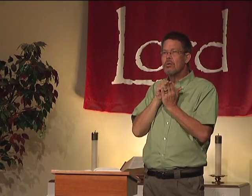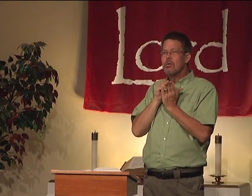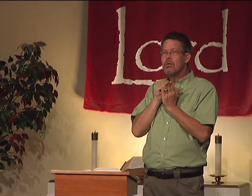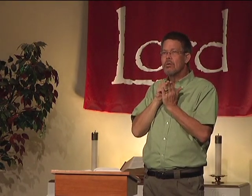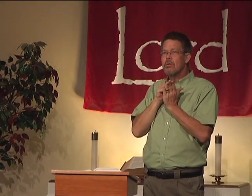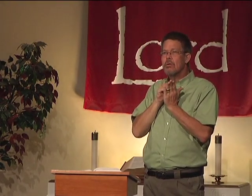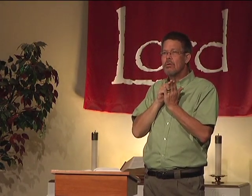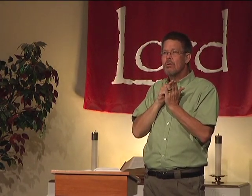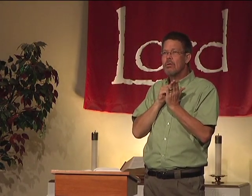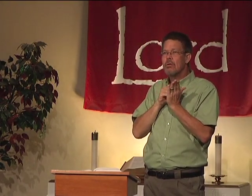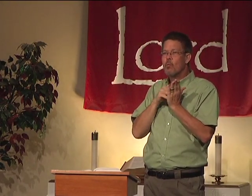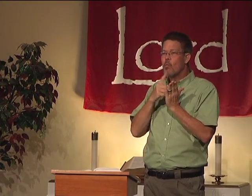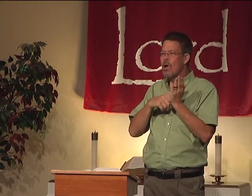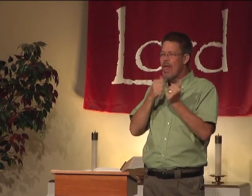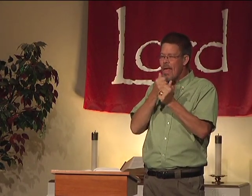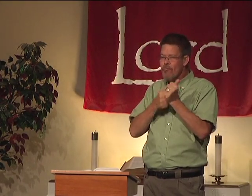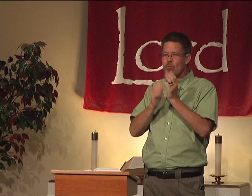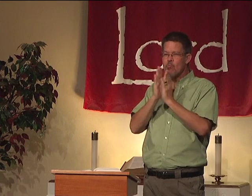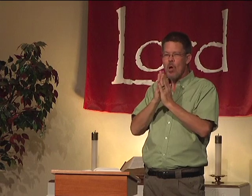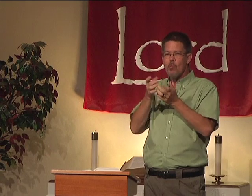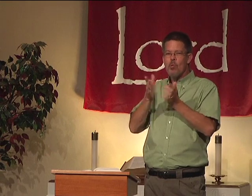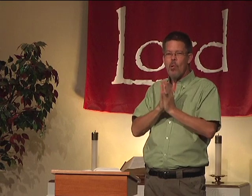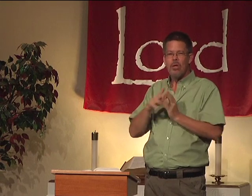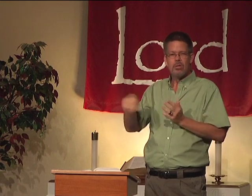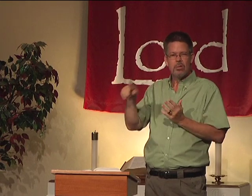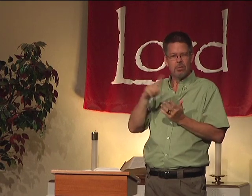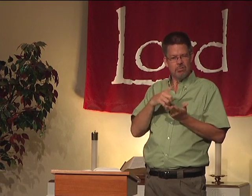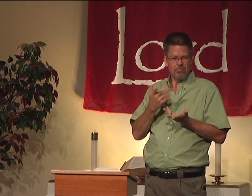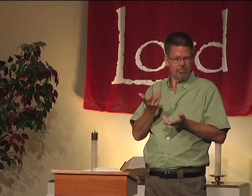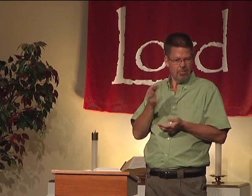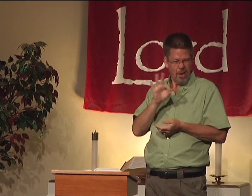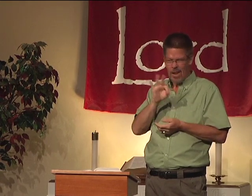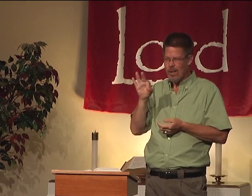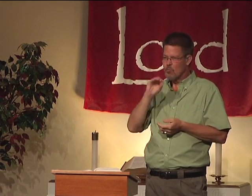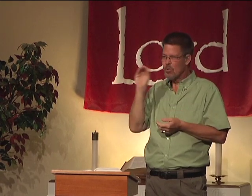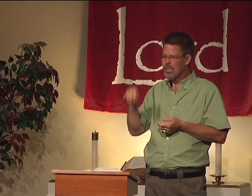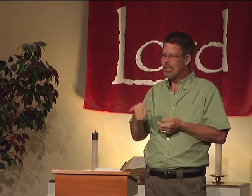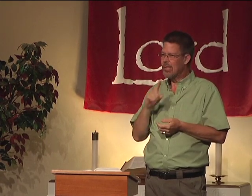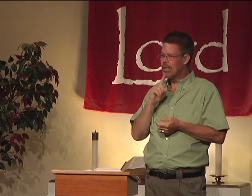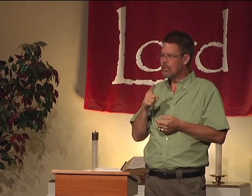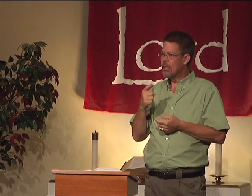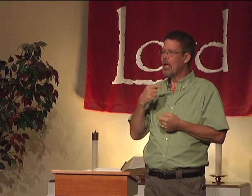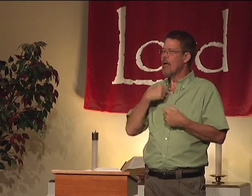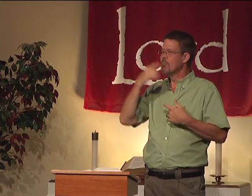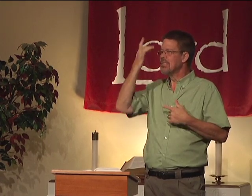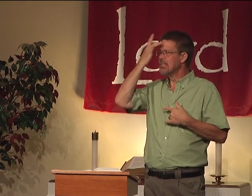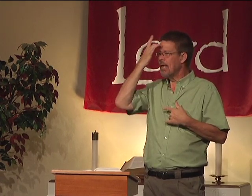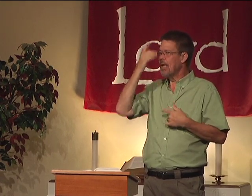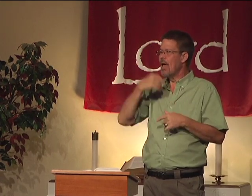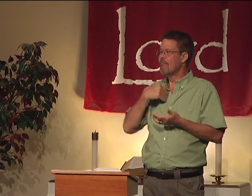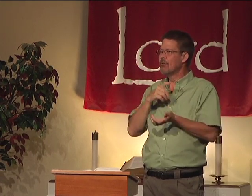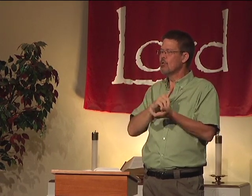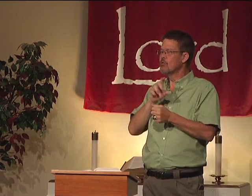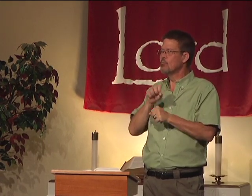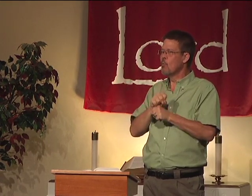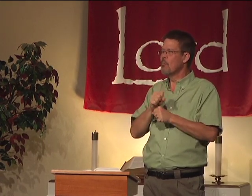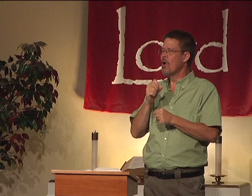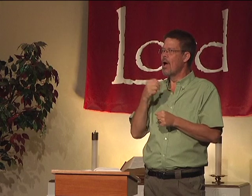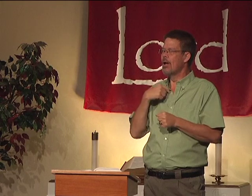year and I'm putting this down on a prayer list and a prayer request, 99% of the time it's I'm sick, I have